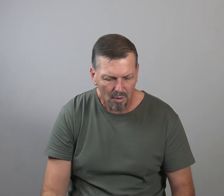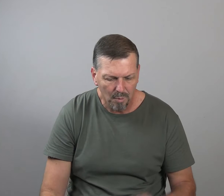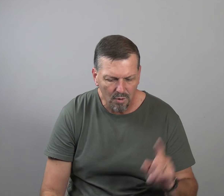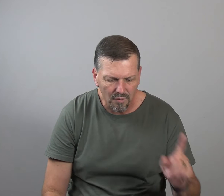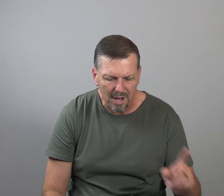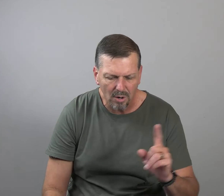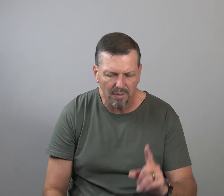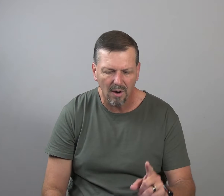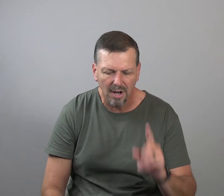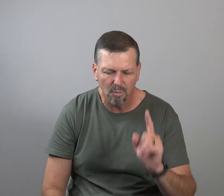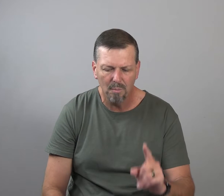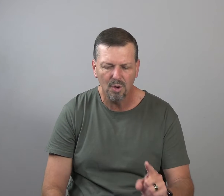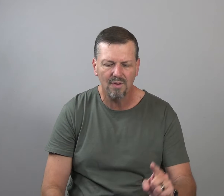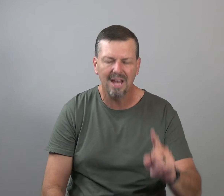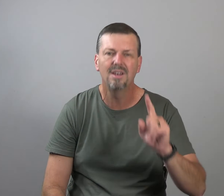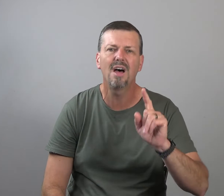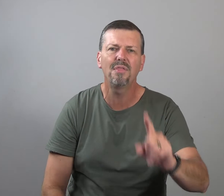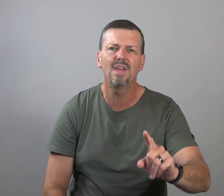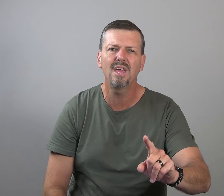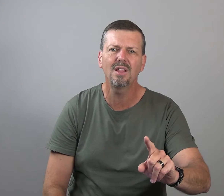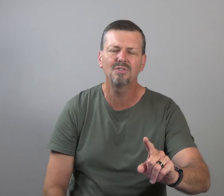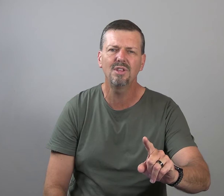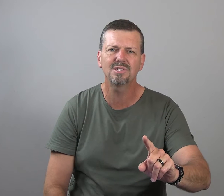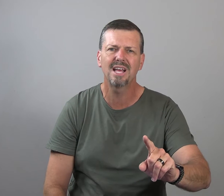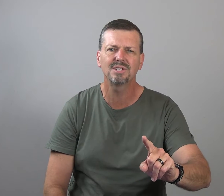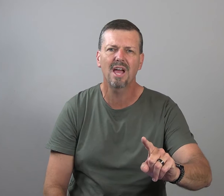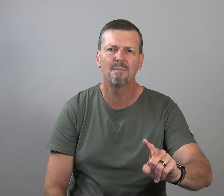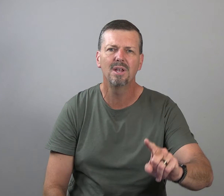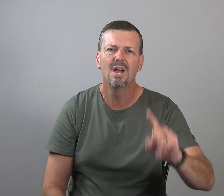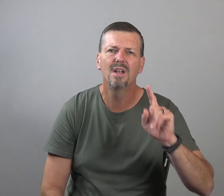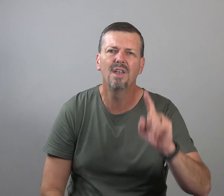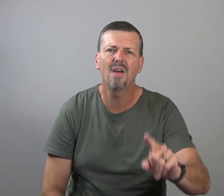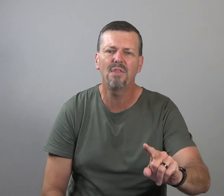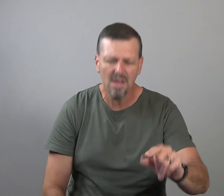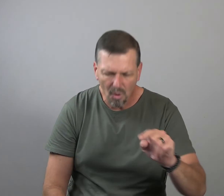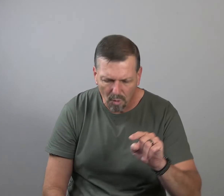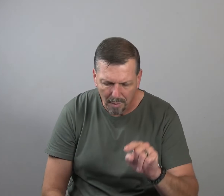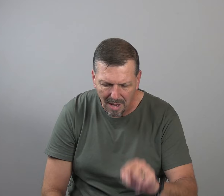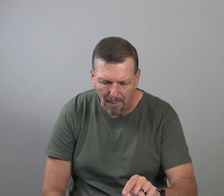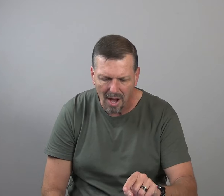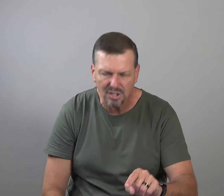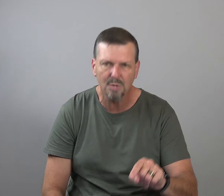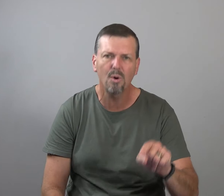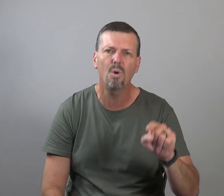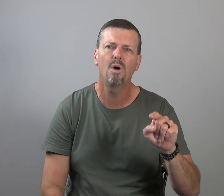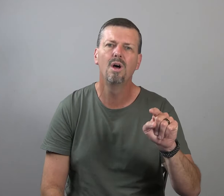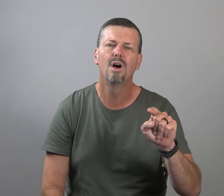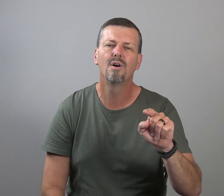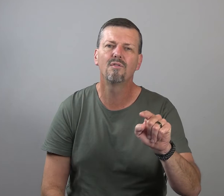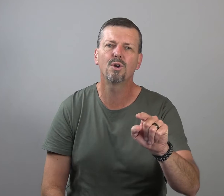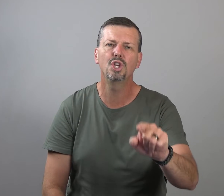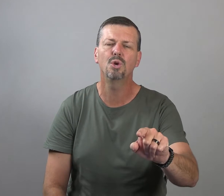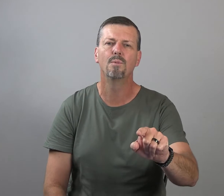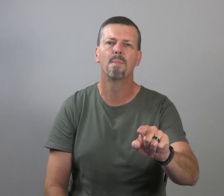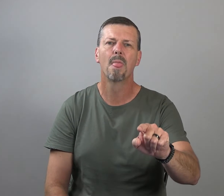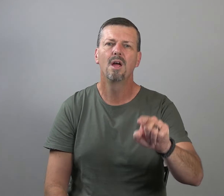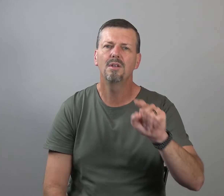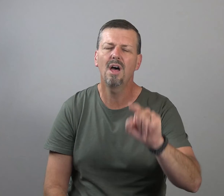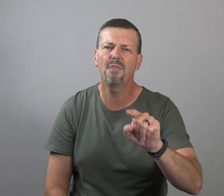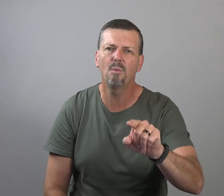move from here to there and it will move and nothing, listen to this last statement, nothing will be impossible for you. Nothing